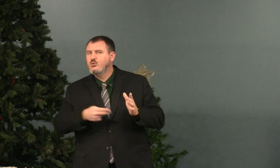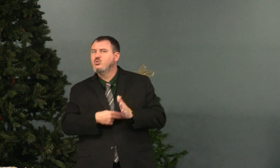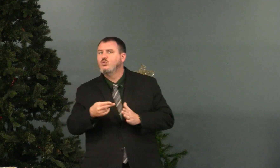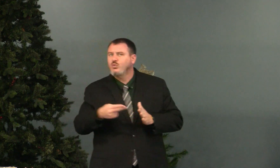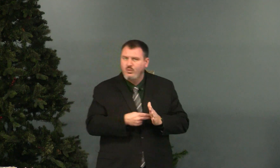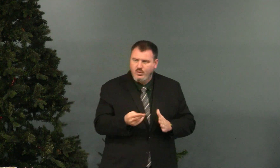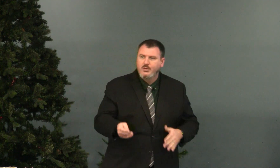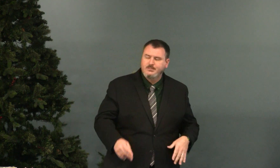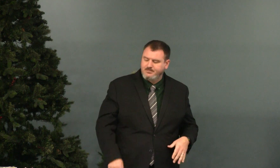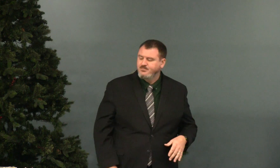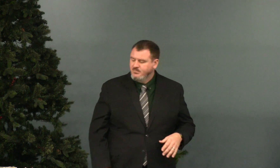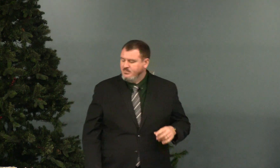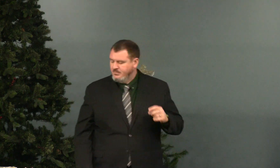responsibility to tell the truth.